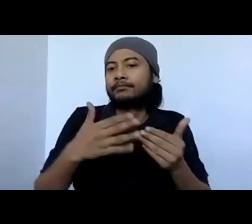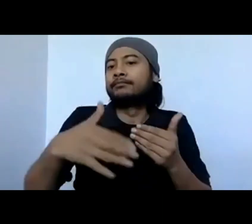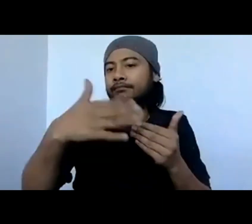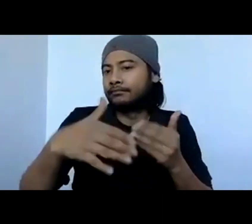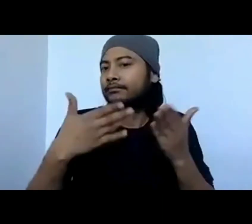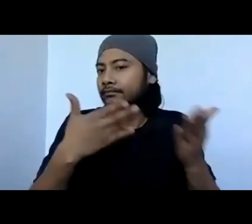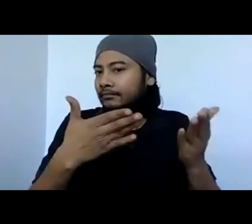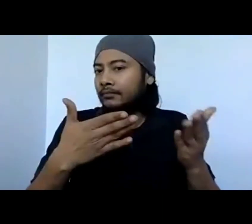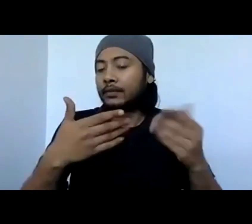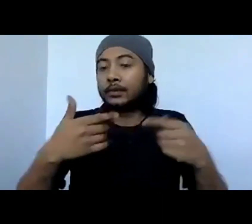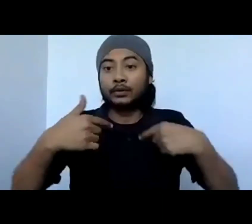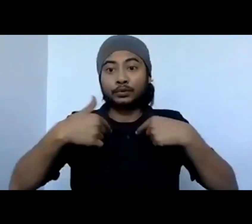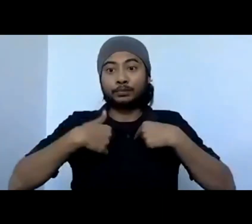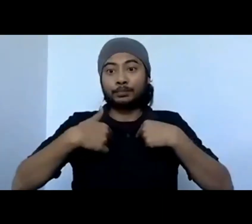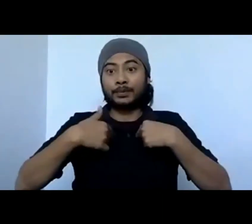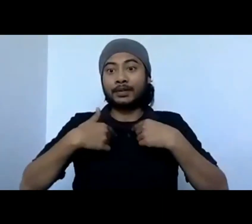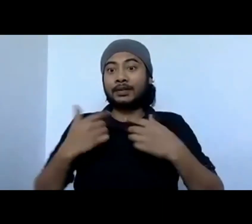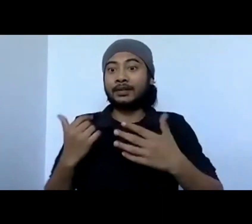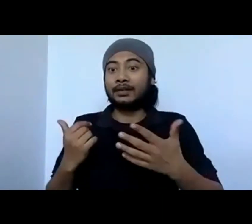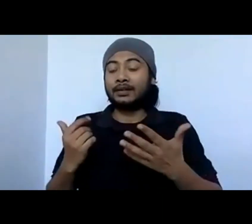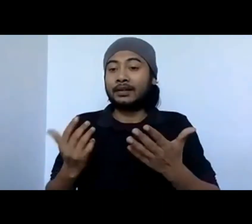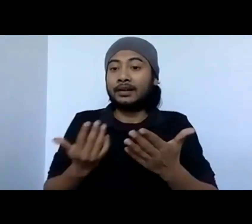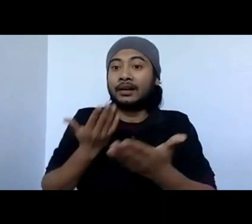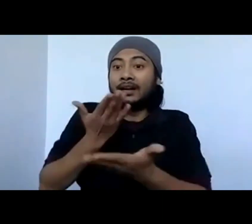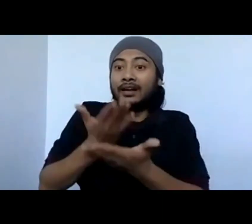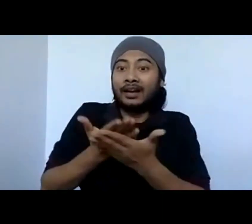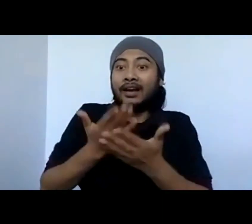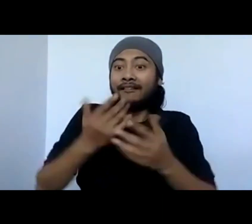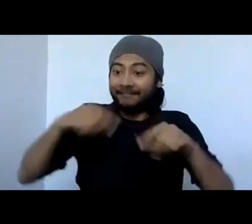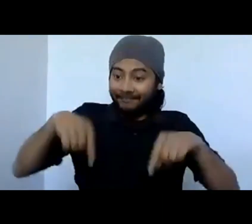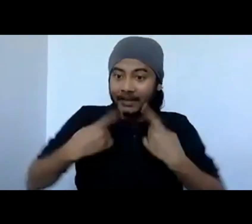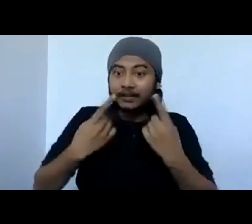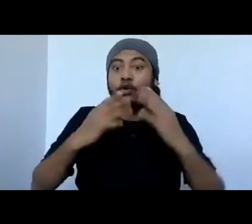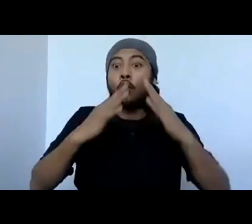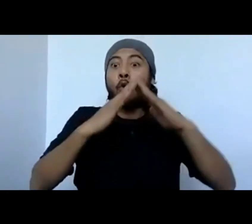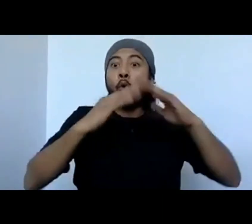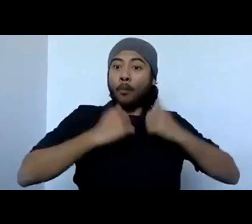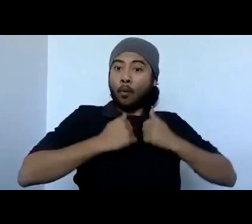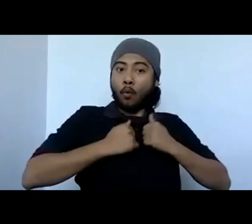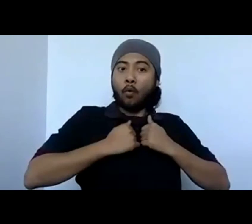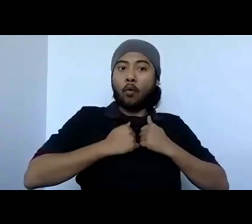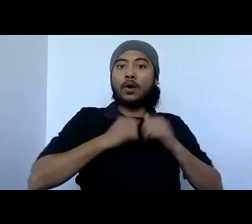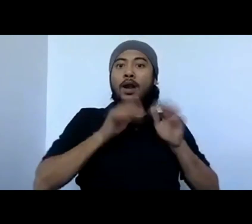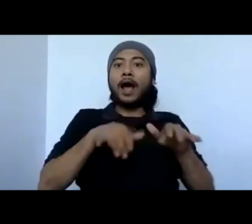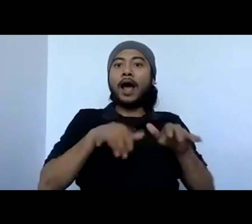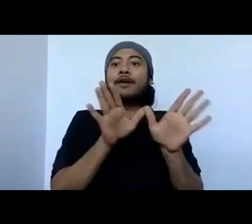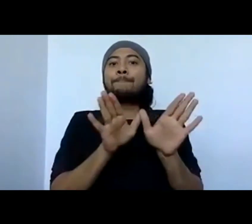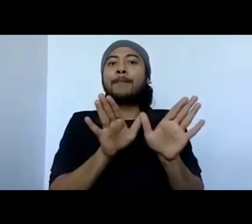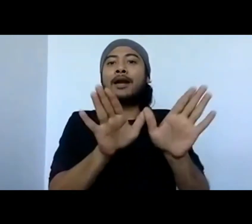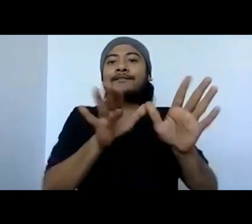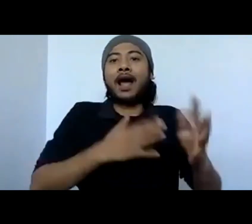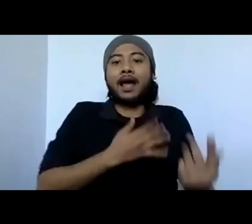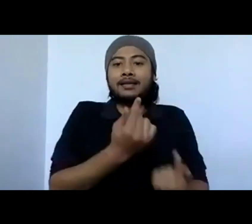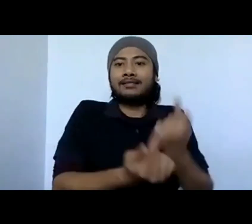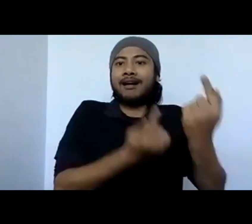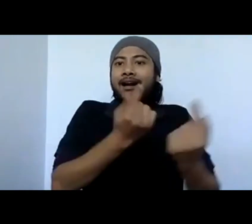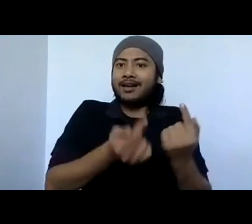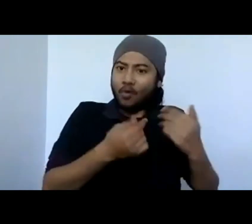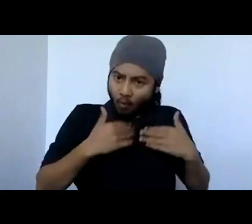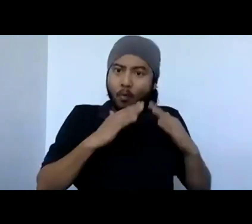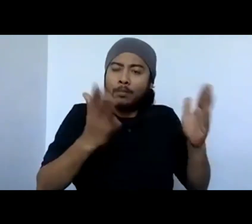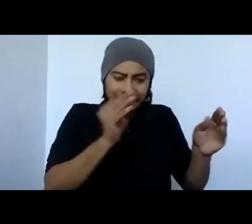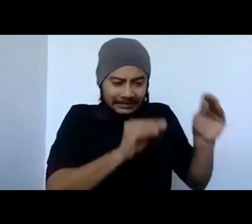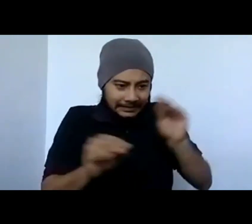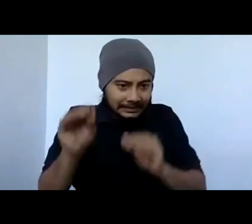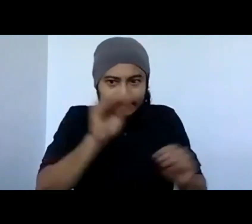me setting up a butterfly garden in my own home and looking out for the kind of butterflies that visit